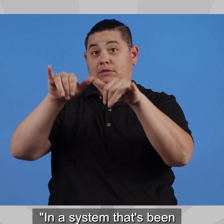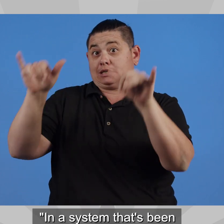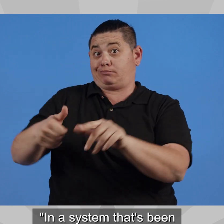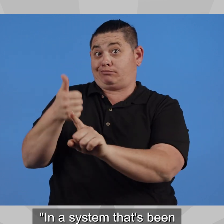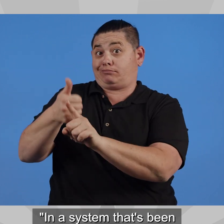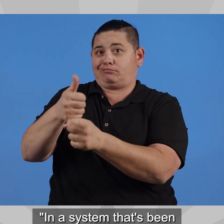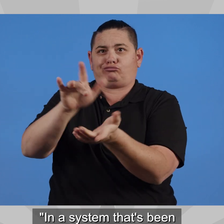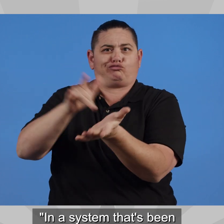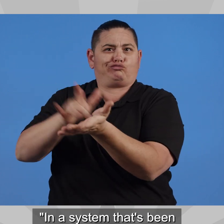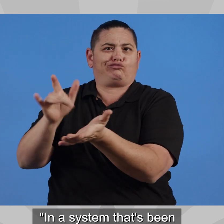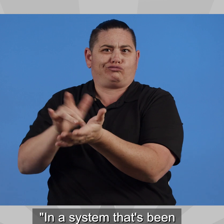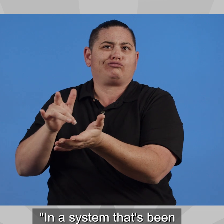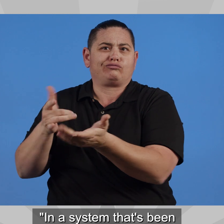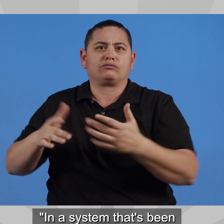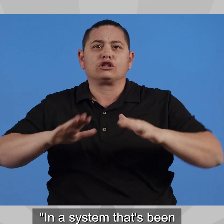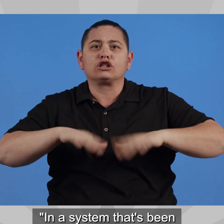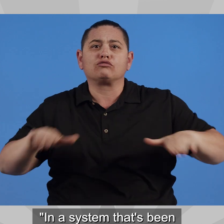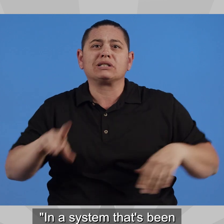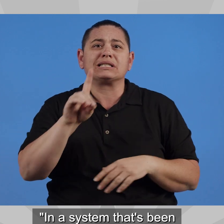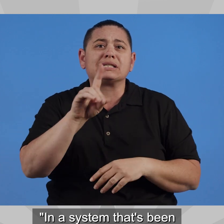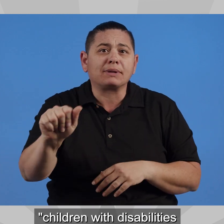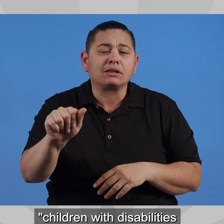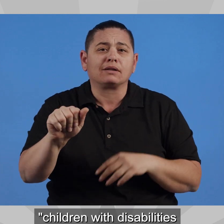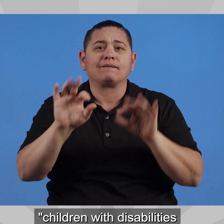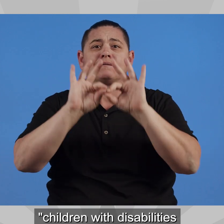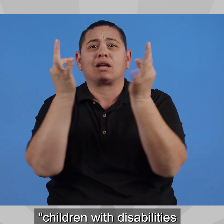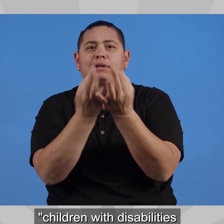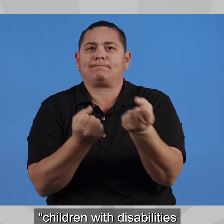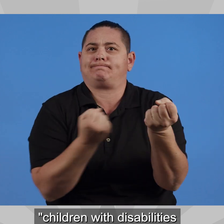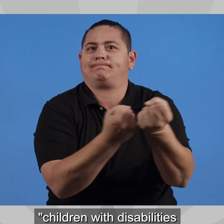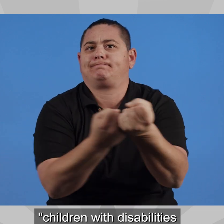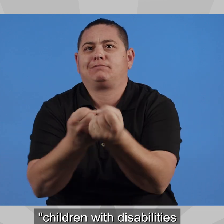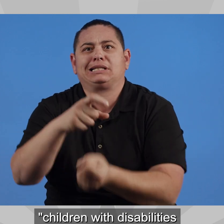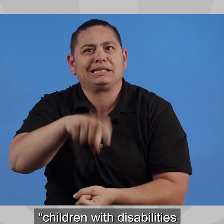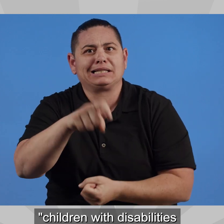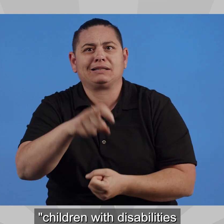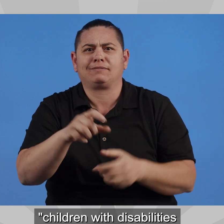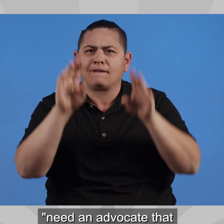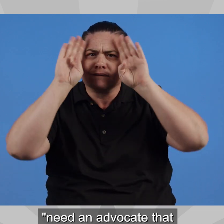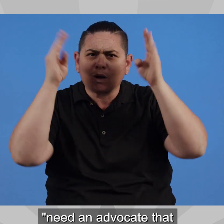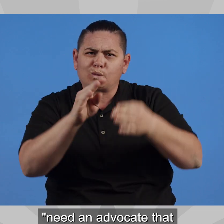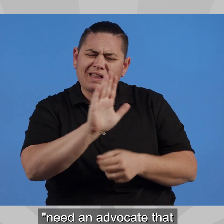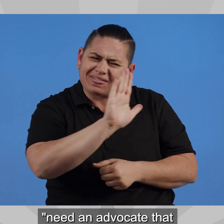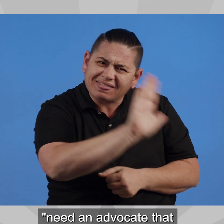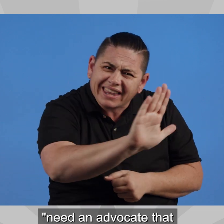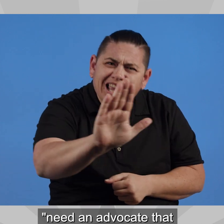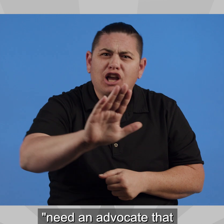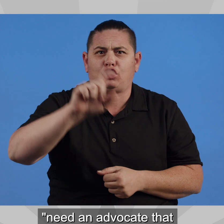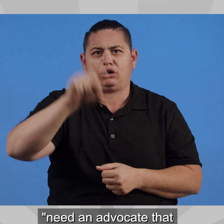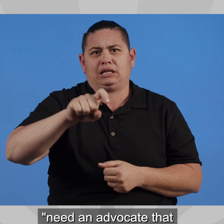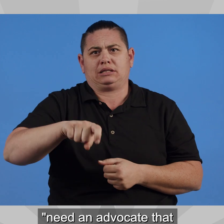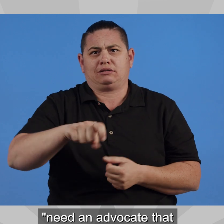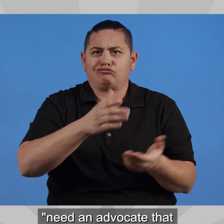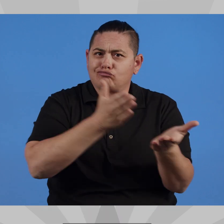In a system that's been designed to benefit itself, children with disabilities and their parents need an advocate that